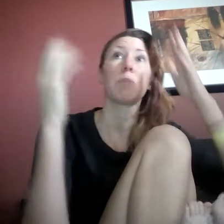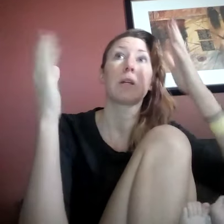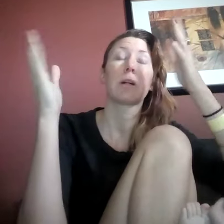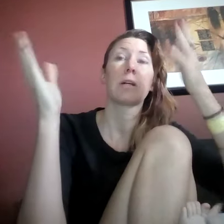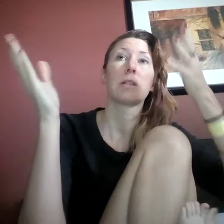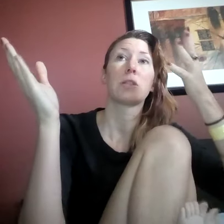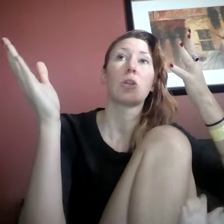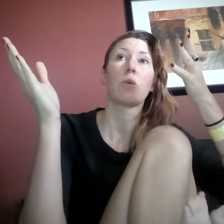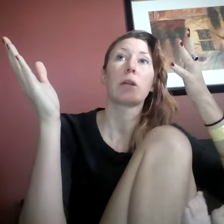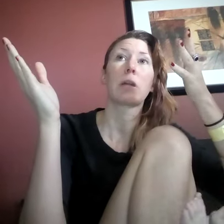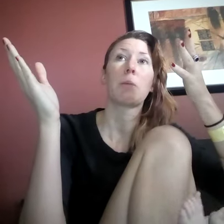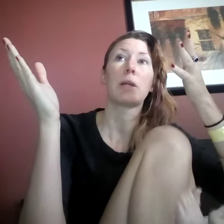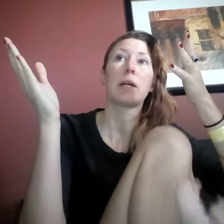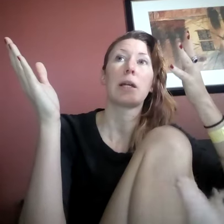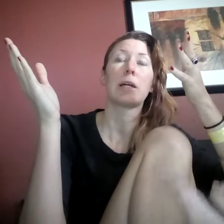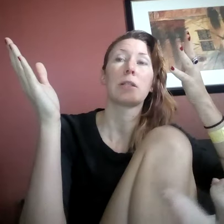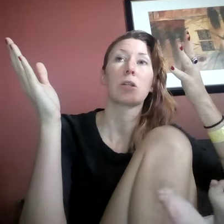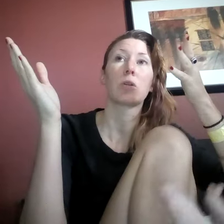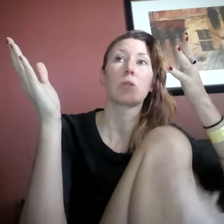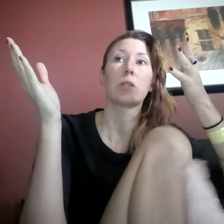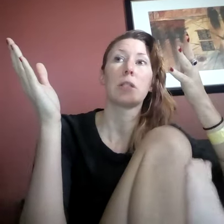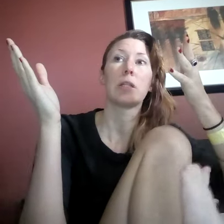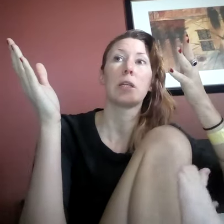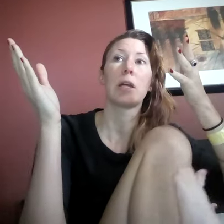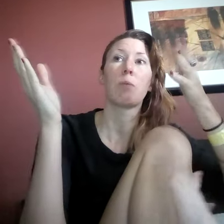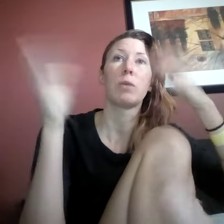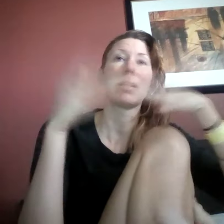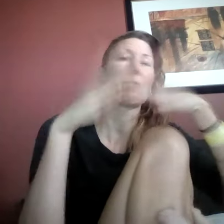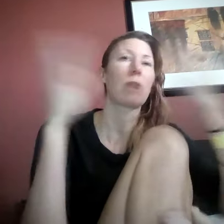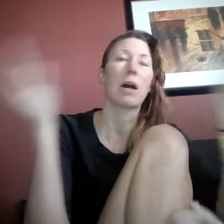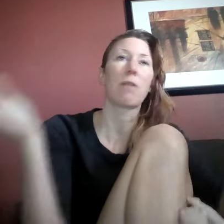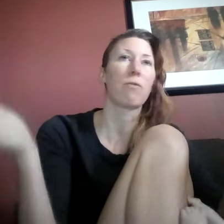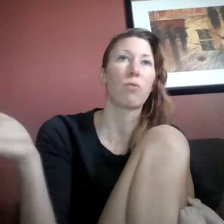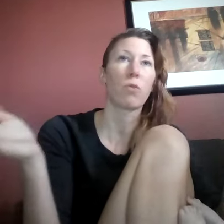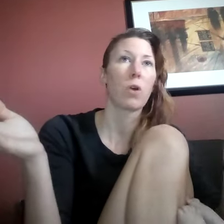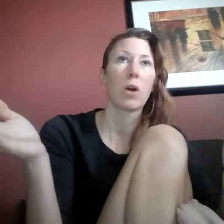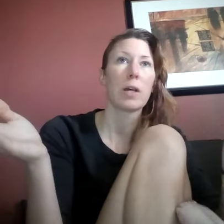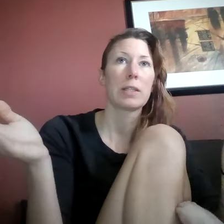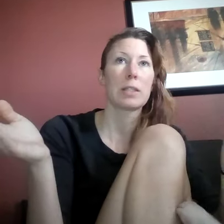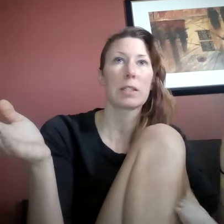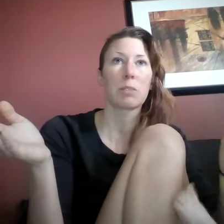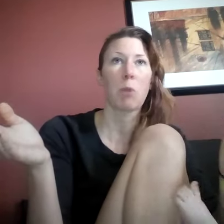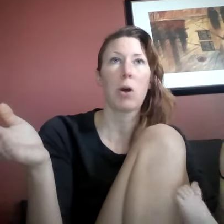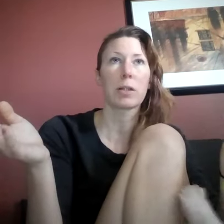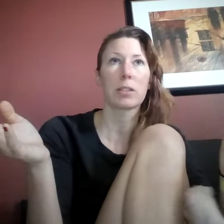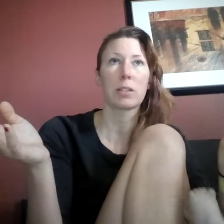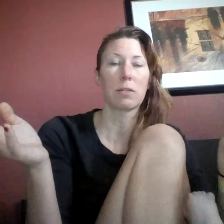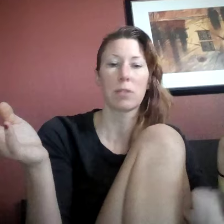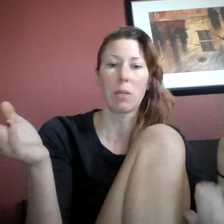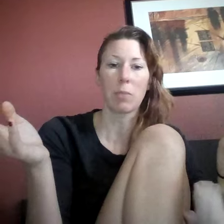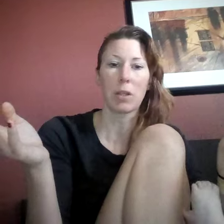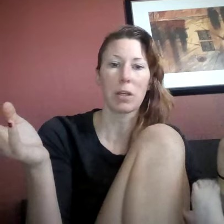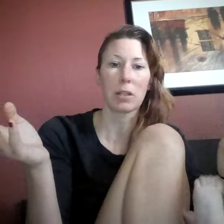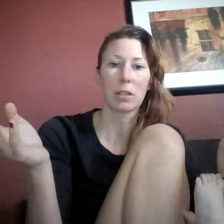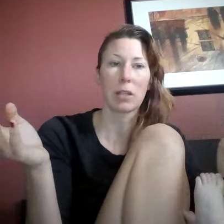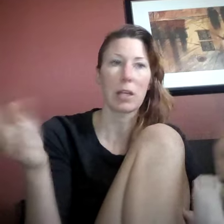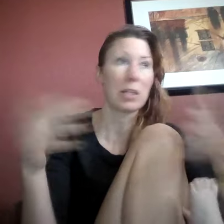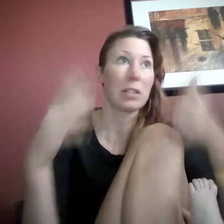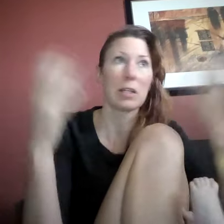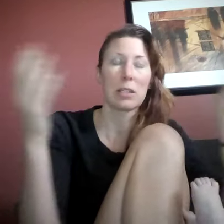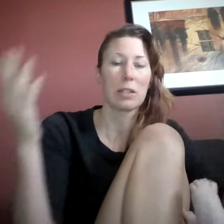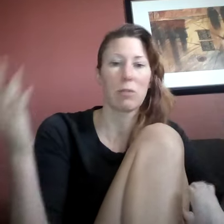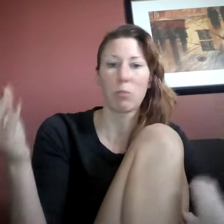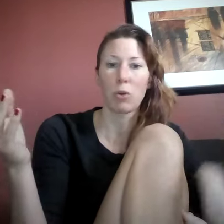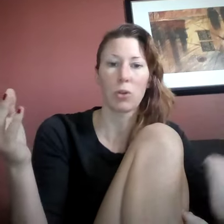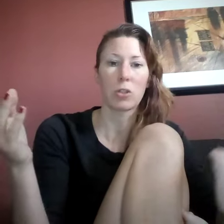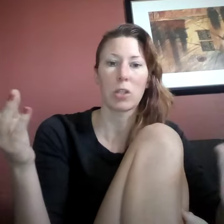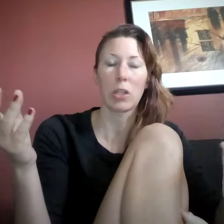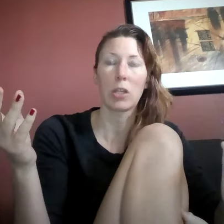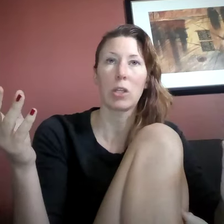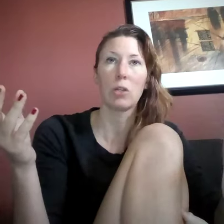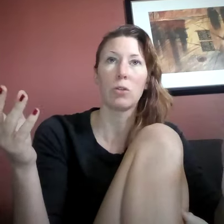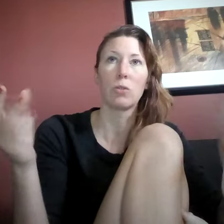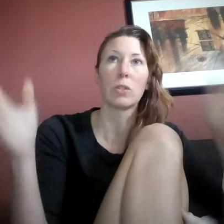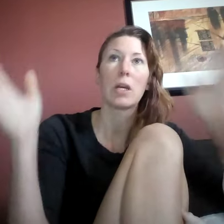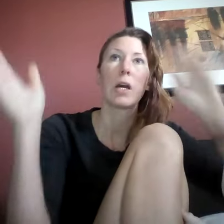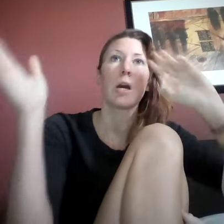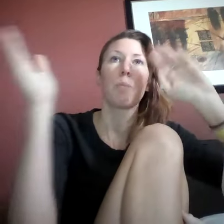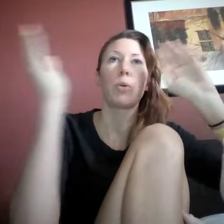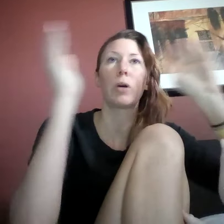because knowing that my dad has OCD and would never have six boxes of something that he doesn't even personally use, but